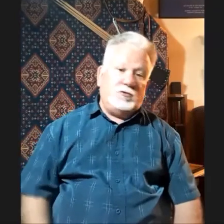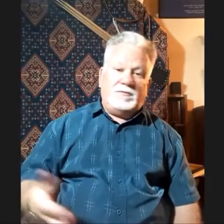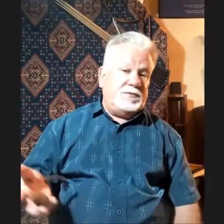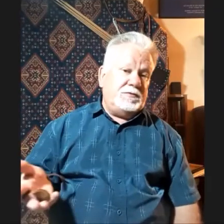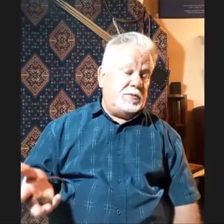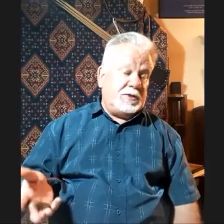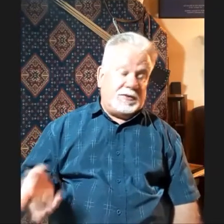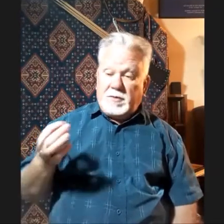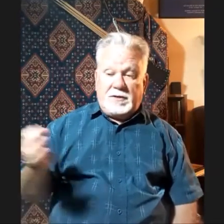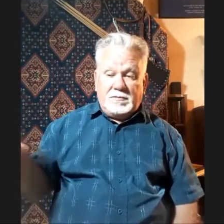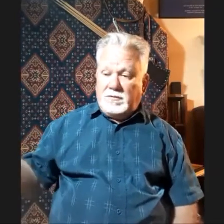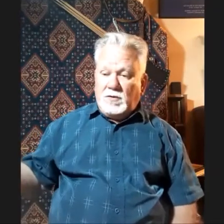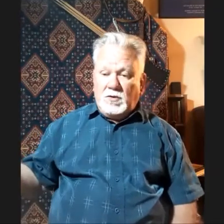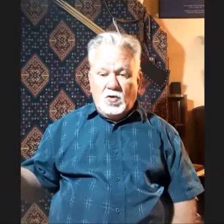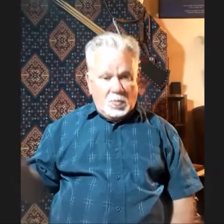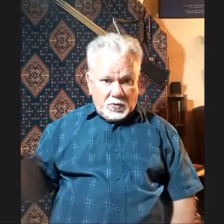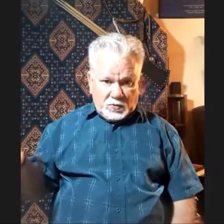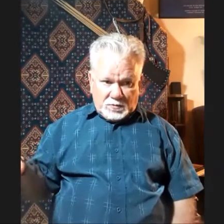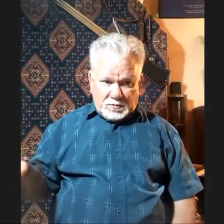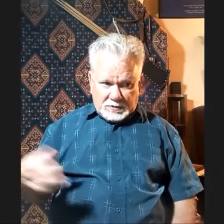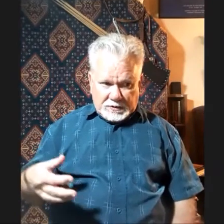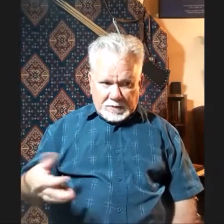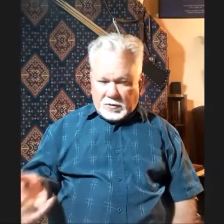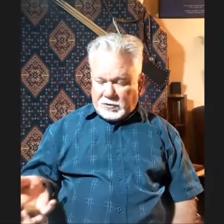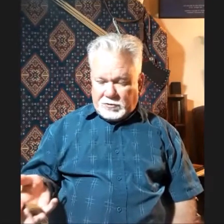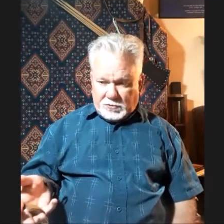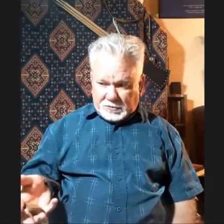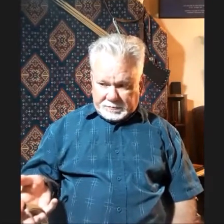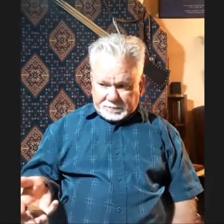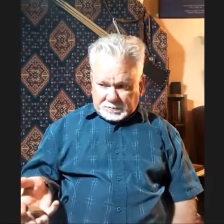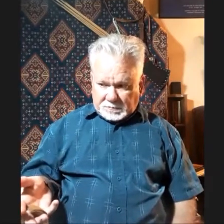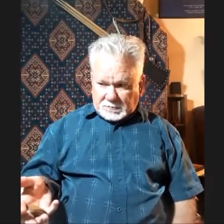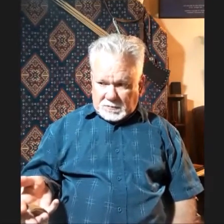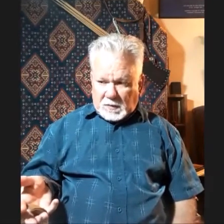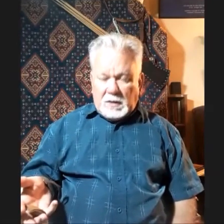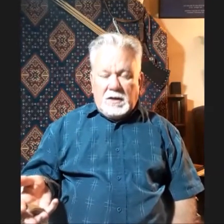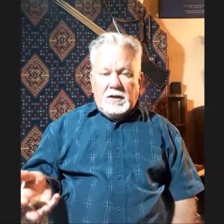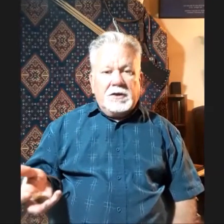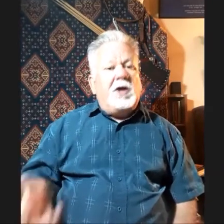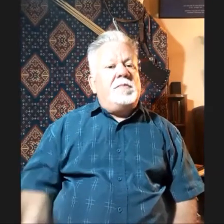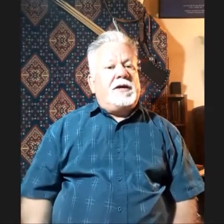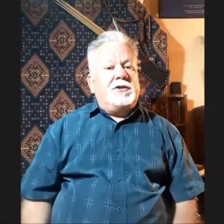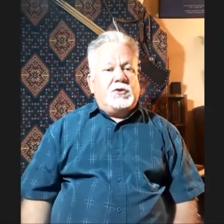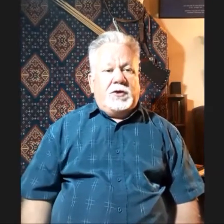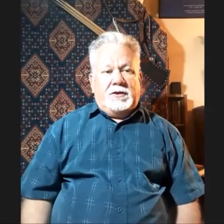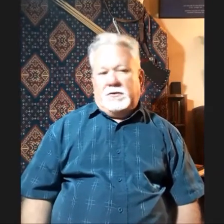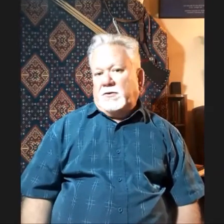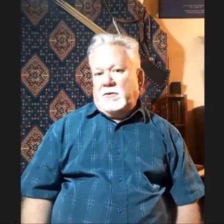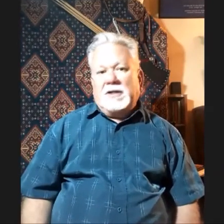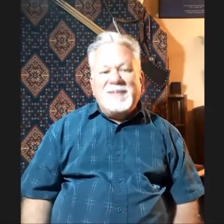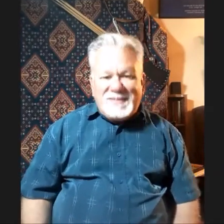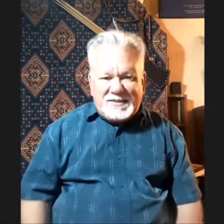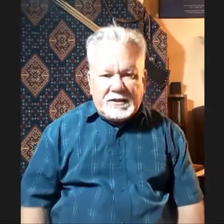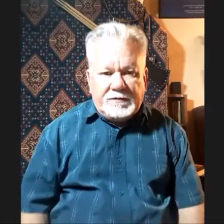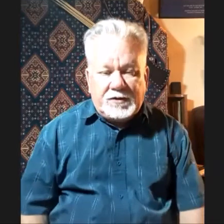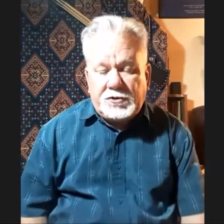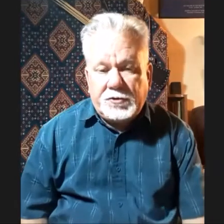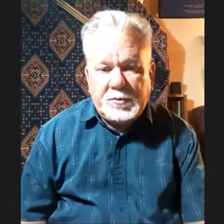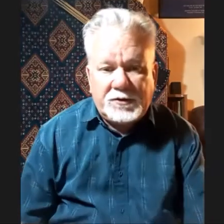for the best. I mean, normal thumb ring draws go back in China to at least the 11th century BC,